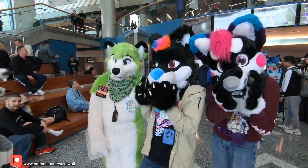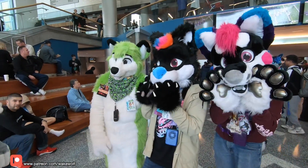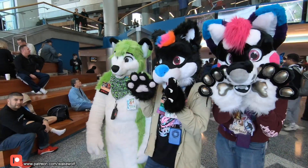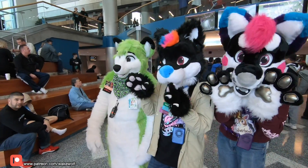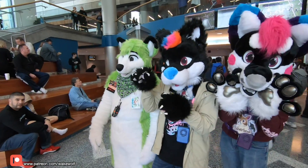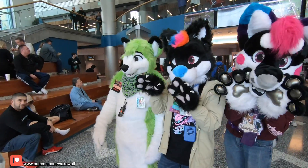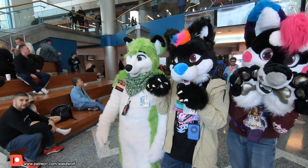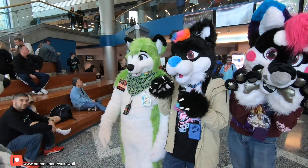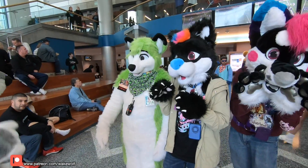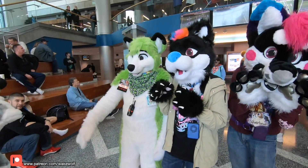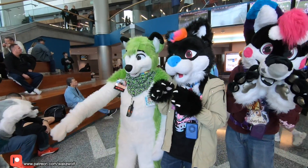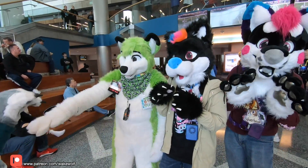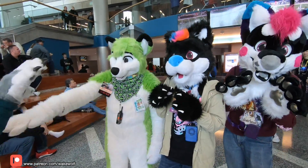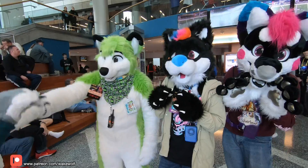Thank York